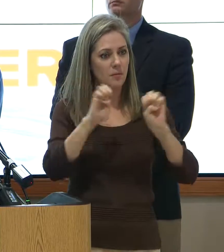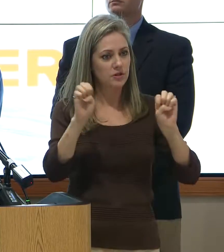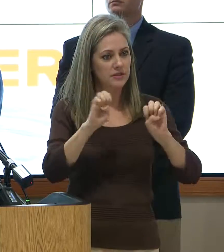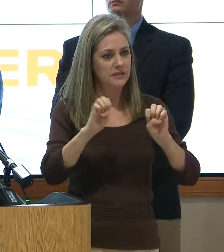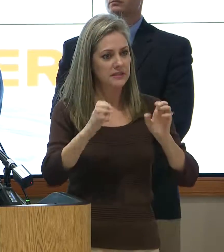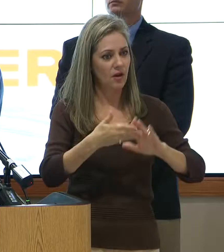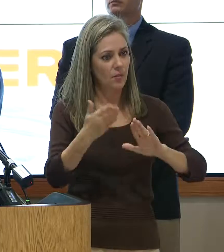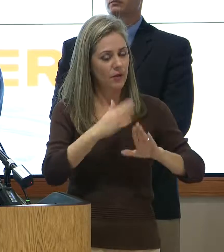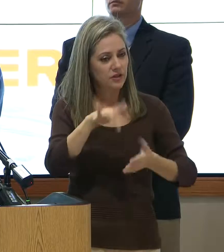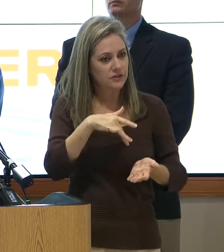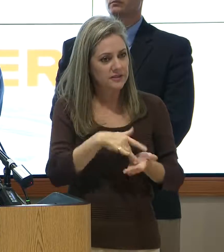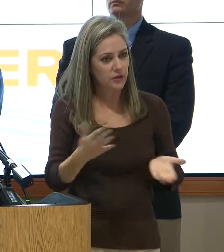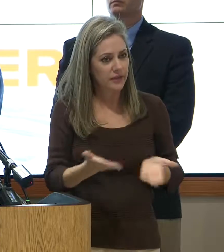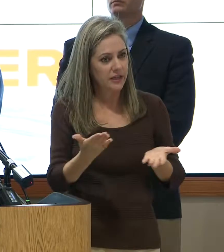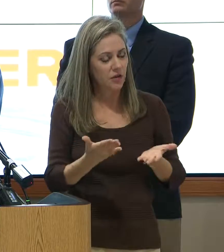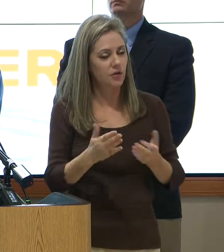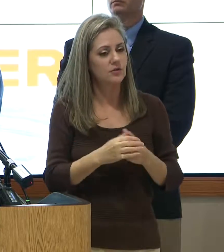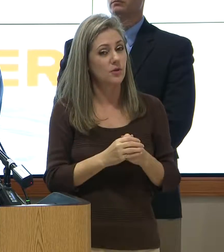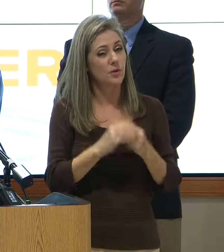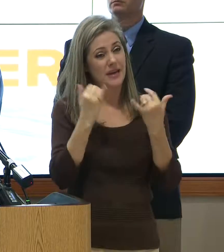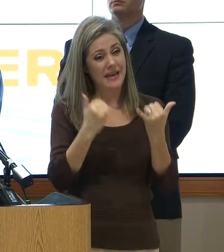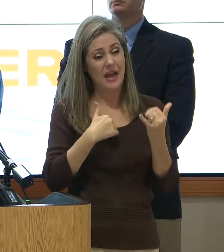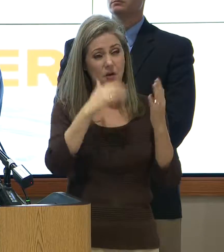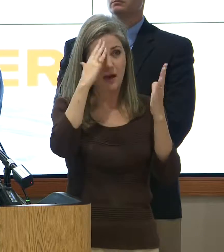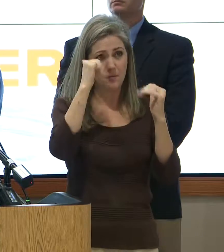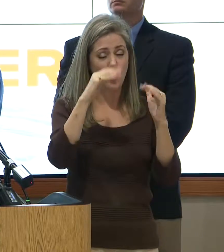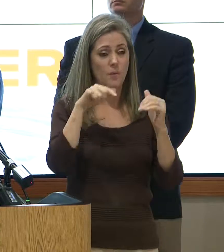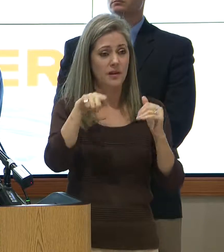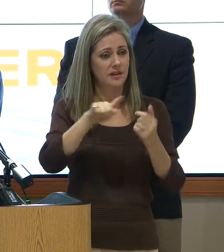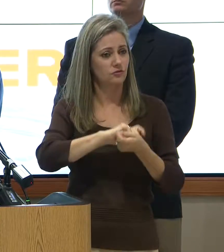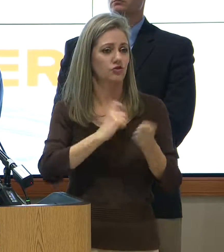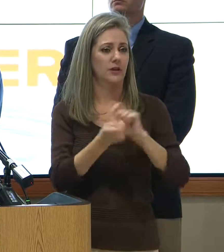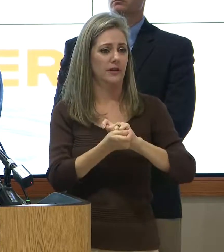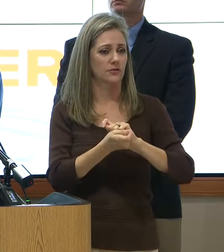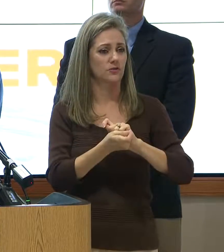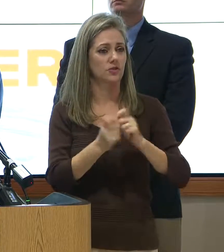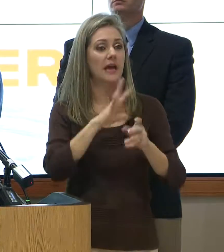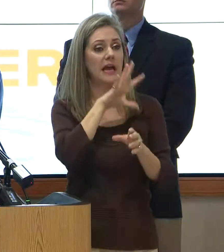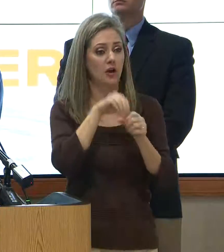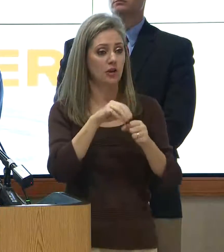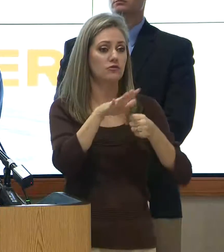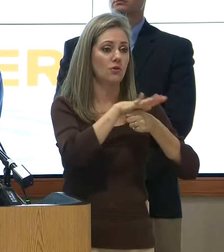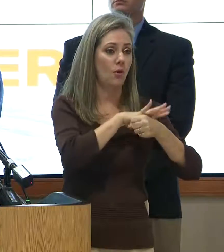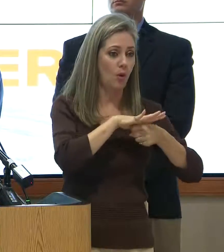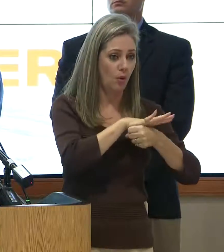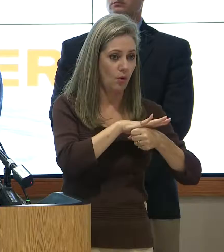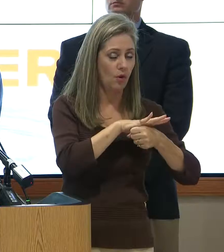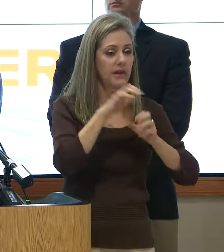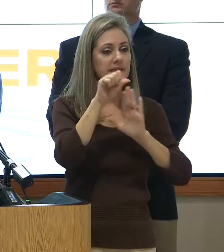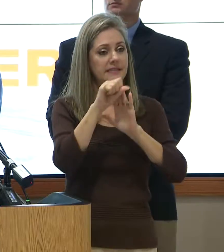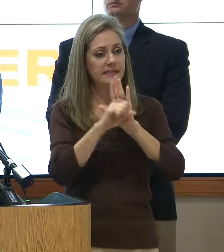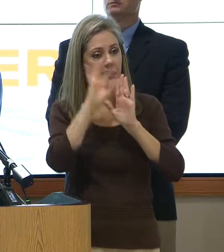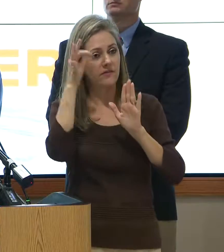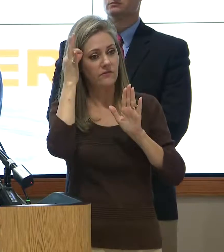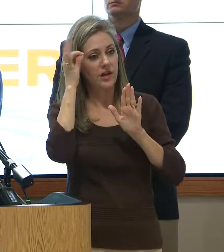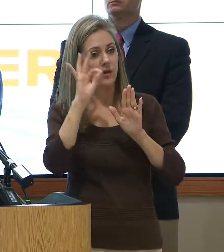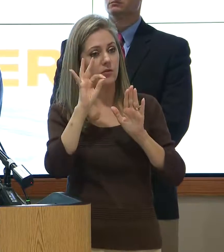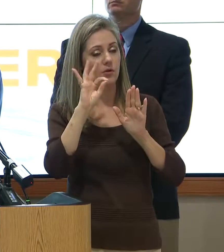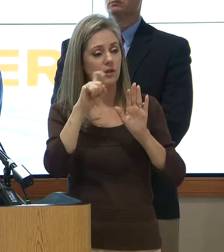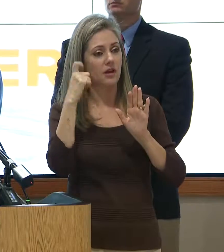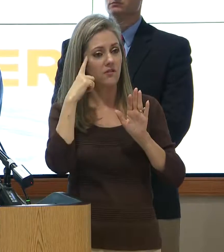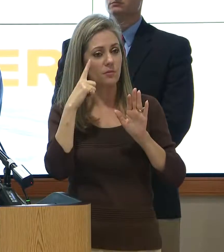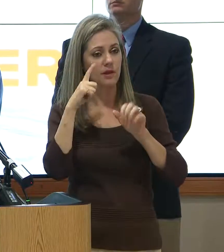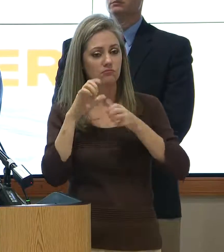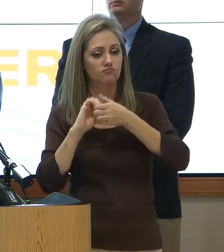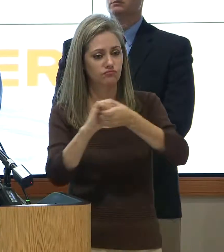So now I hope the new normal includes local, state, federal governments working together to